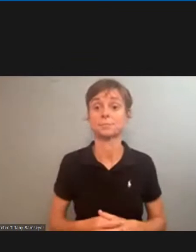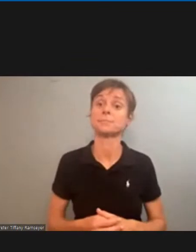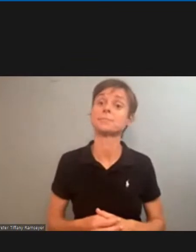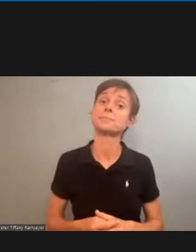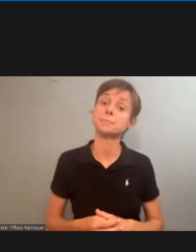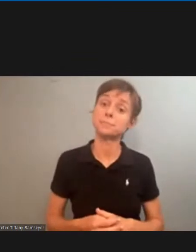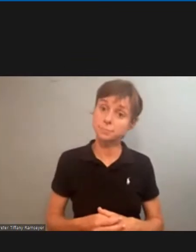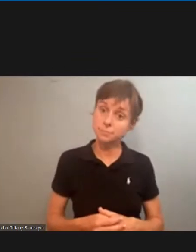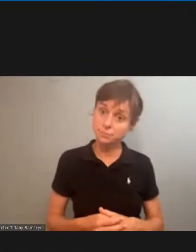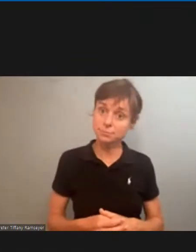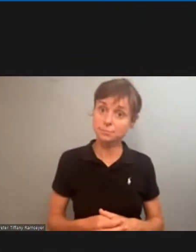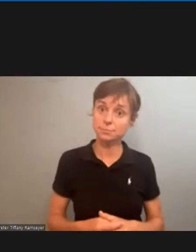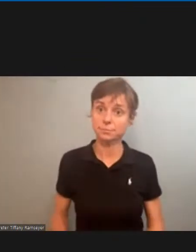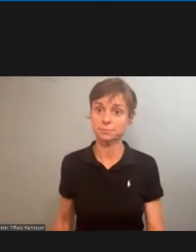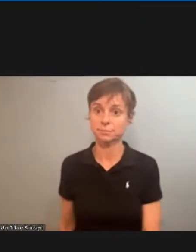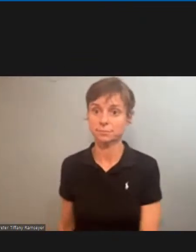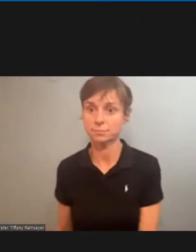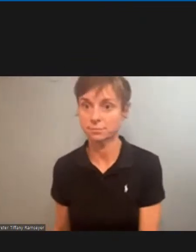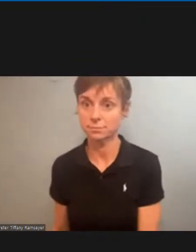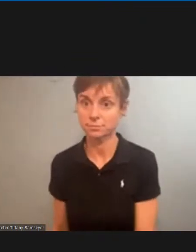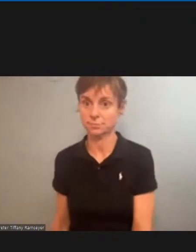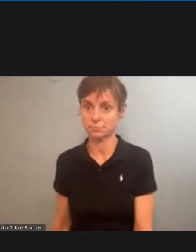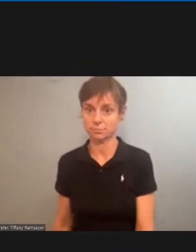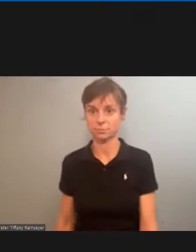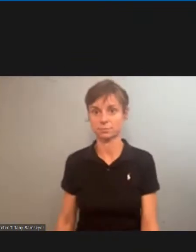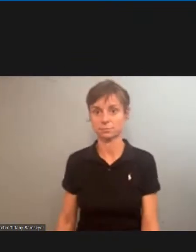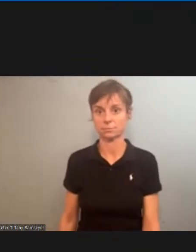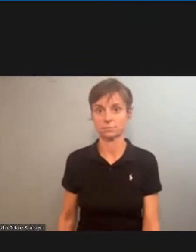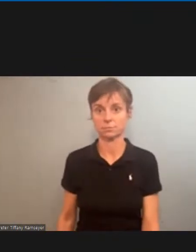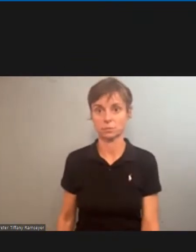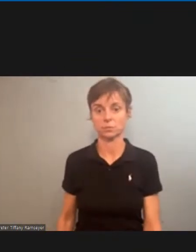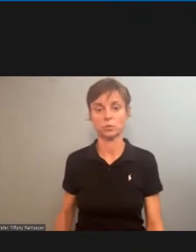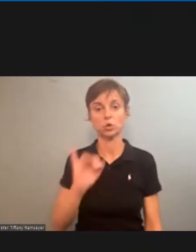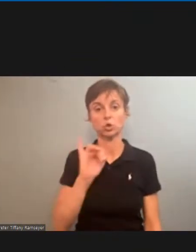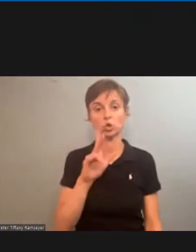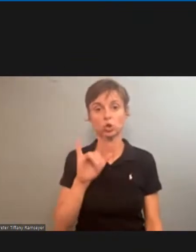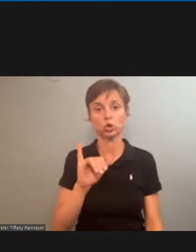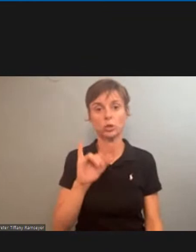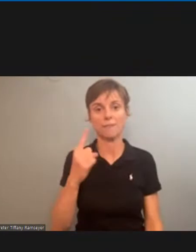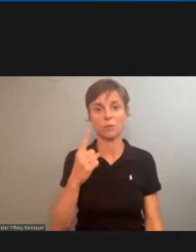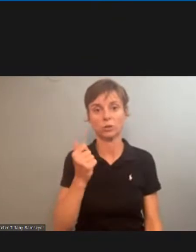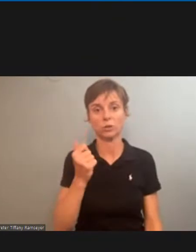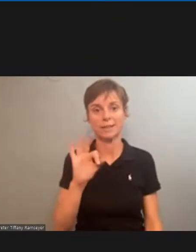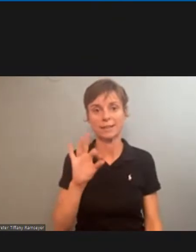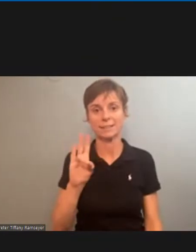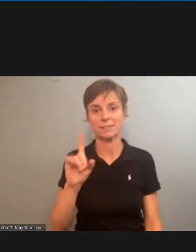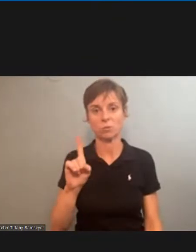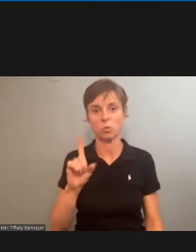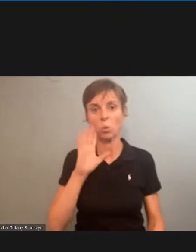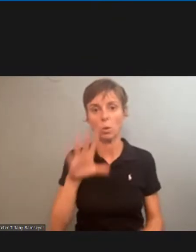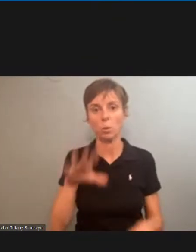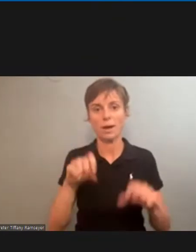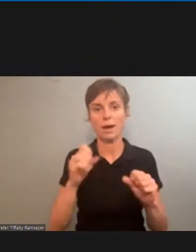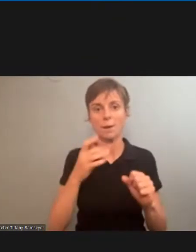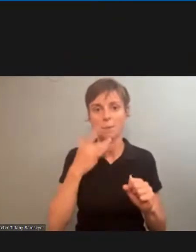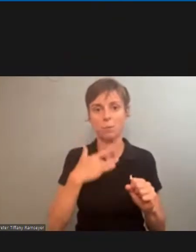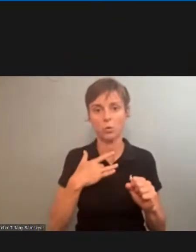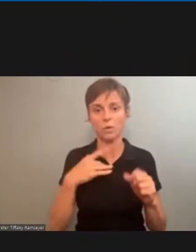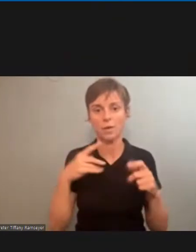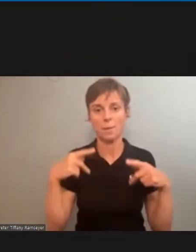um don't want to forget and i i tell my president july the 1st 1971 we will be having a birthday party